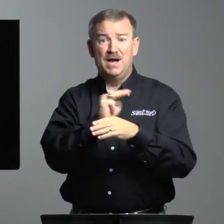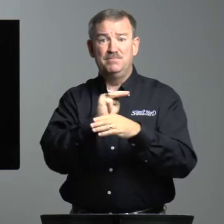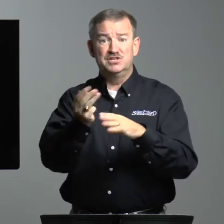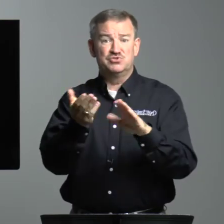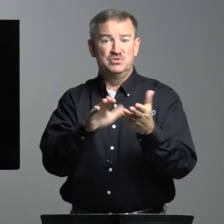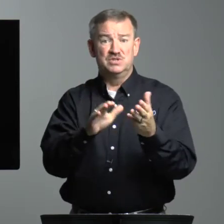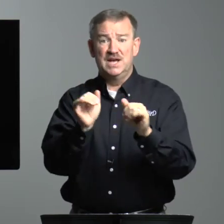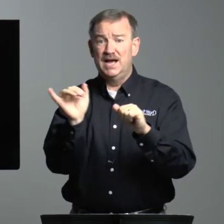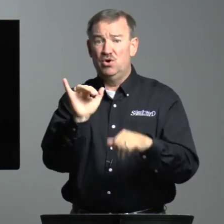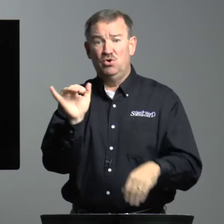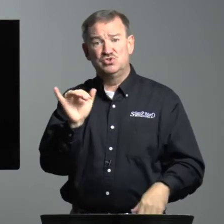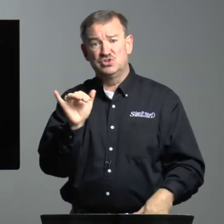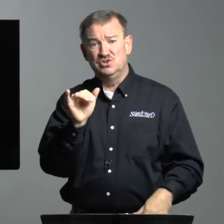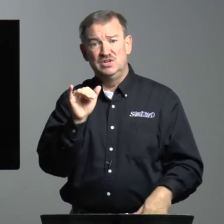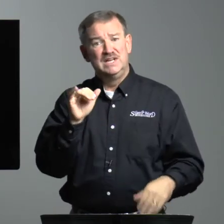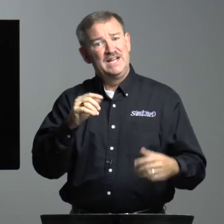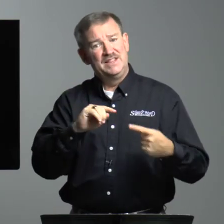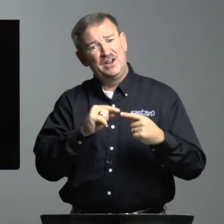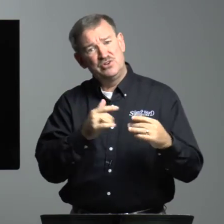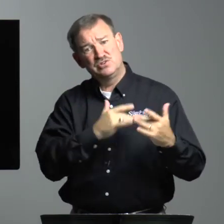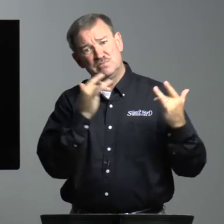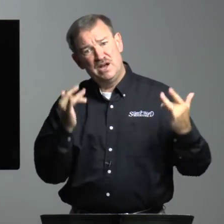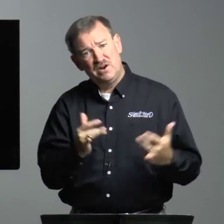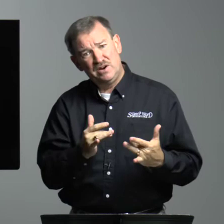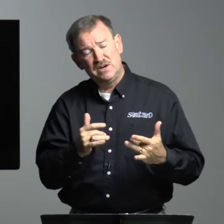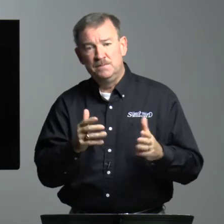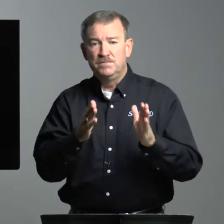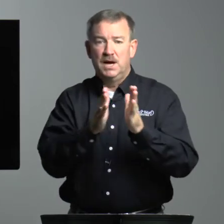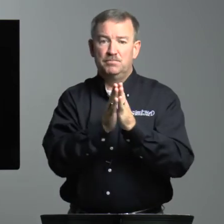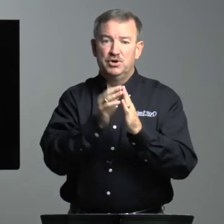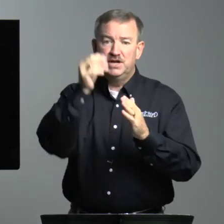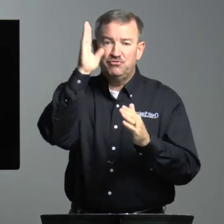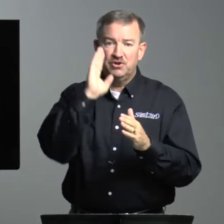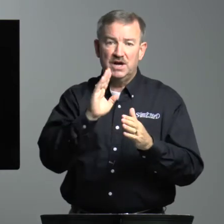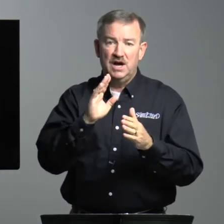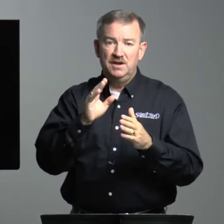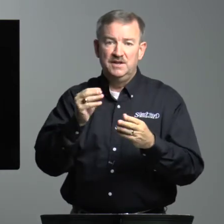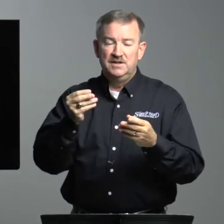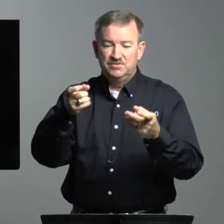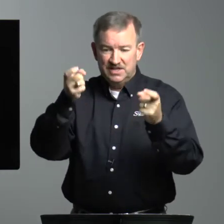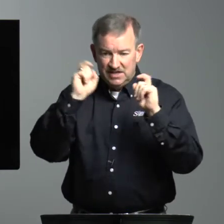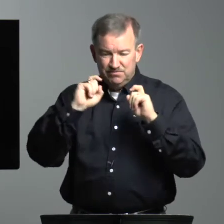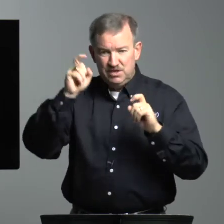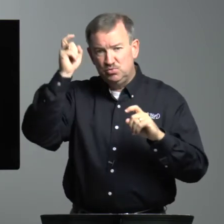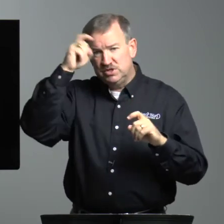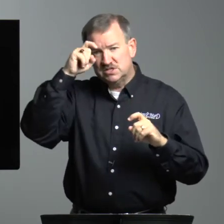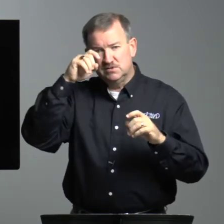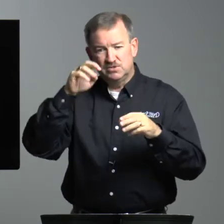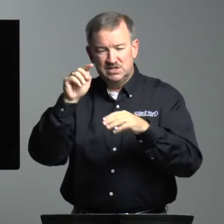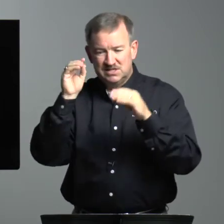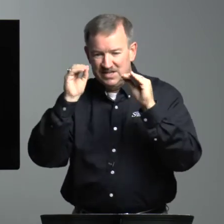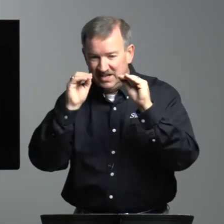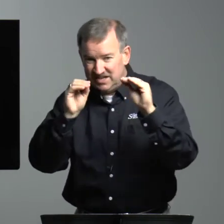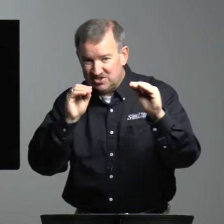my ministry would die also. And that hurts my heart. I'm praying for God to give me wisdom to teach